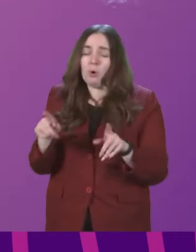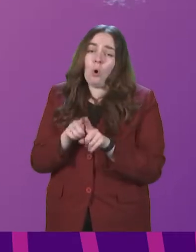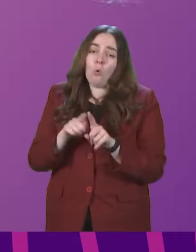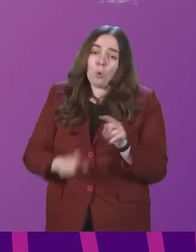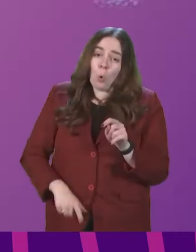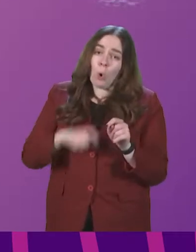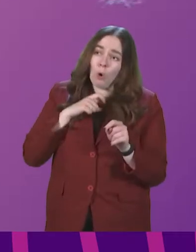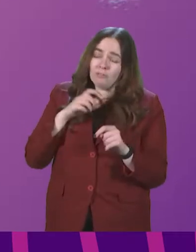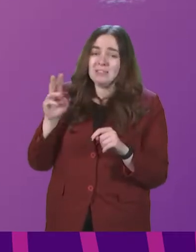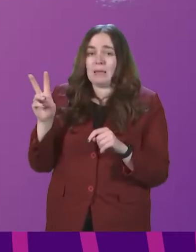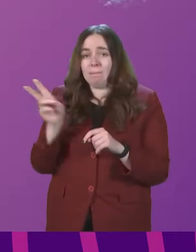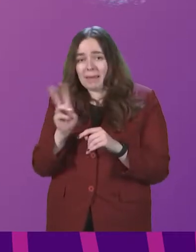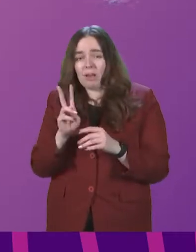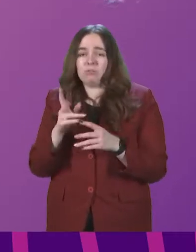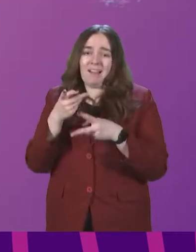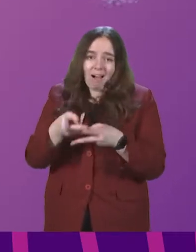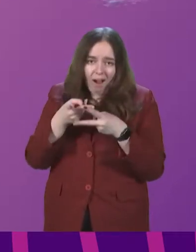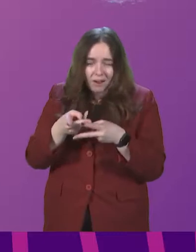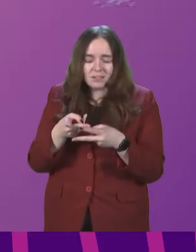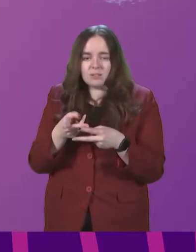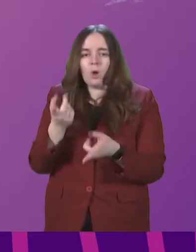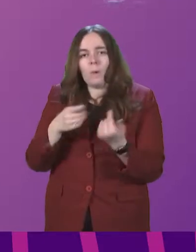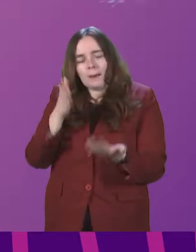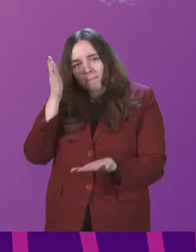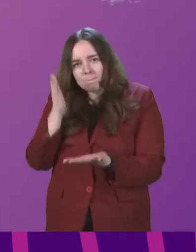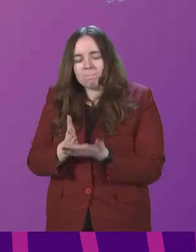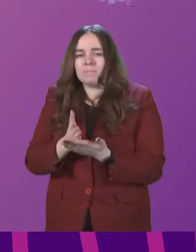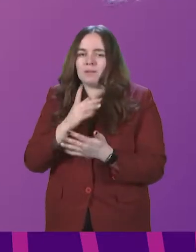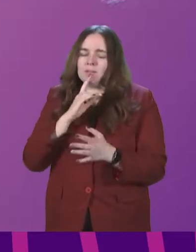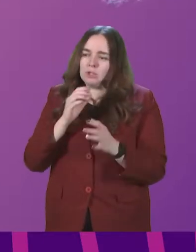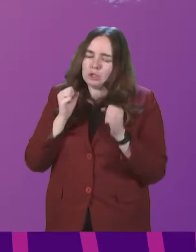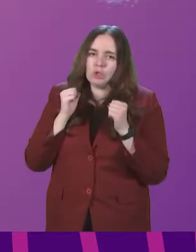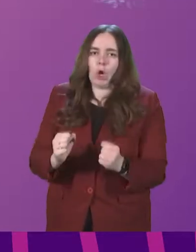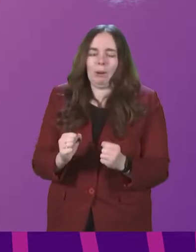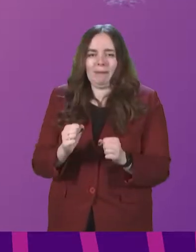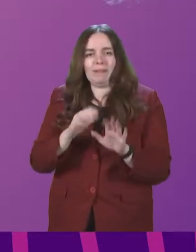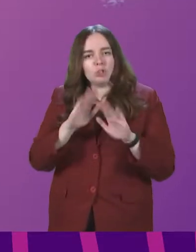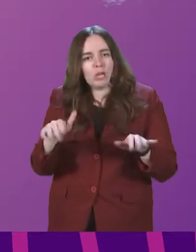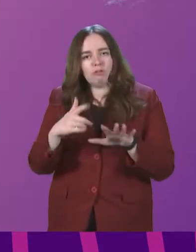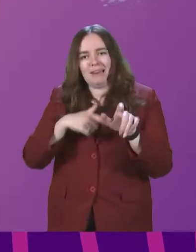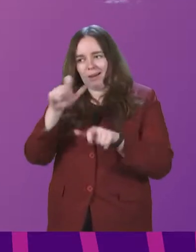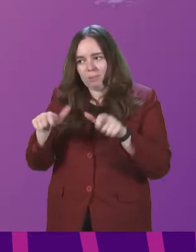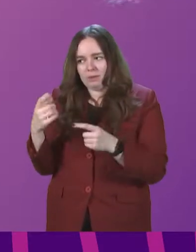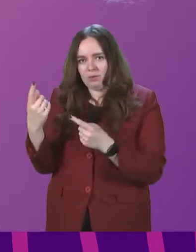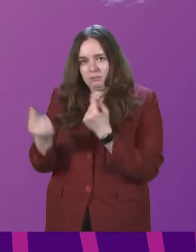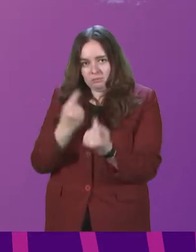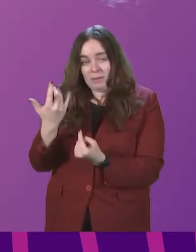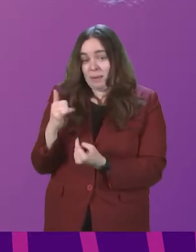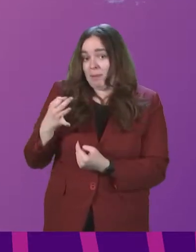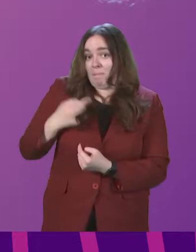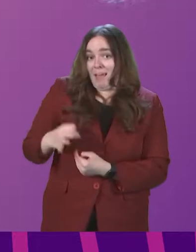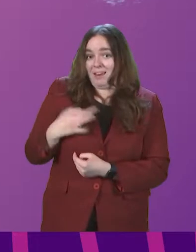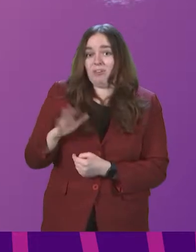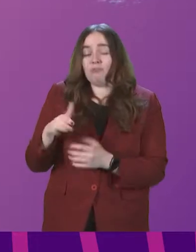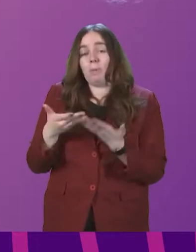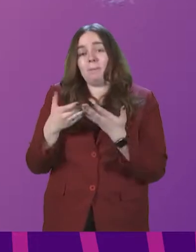parents and guardians and that we are absolutely determined that the children and young people who might benefit the most from free